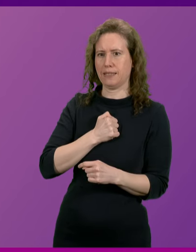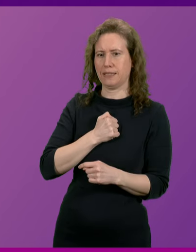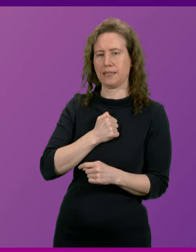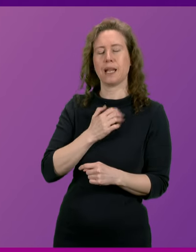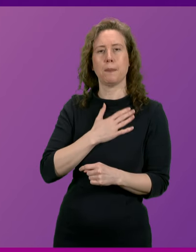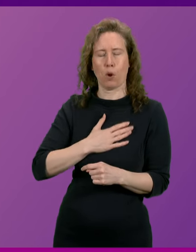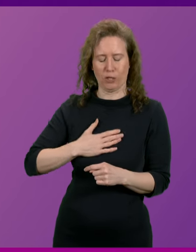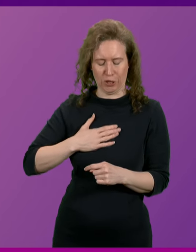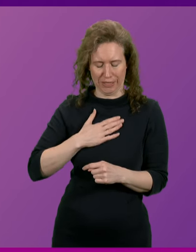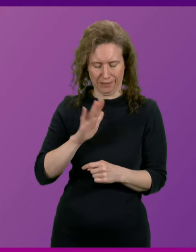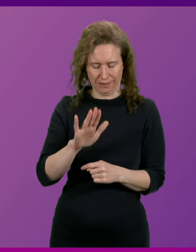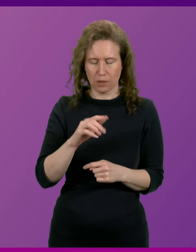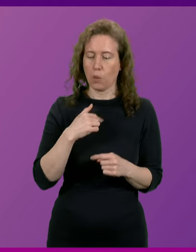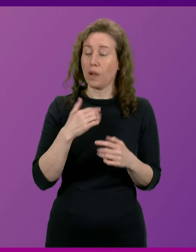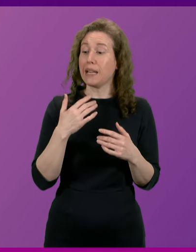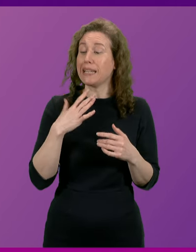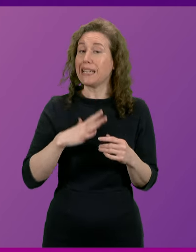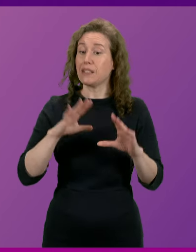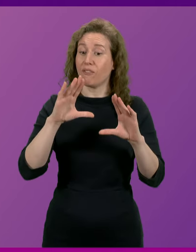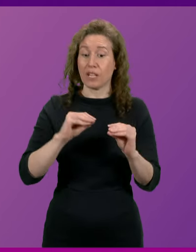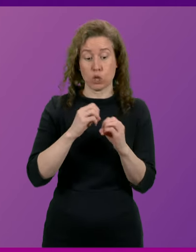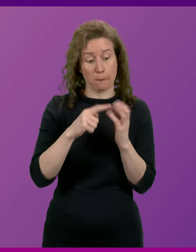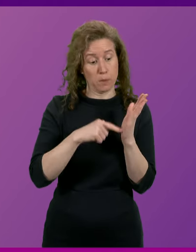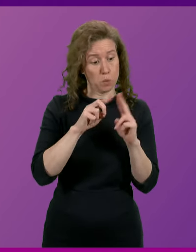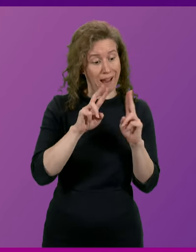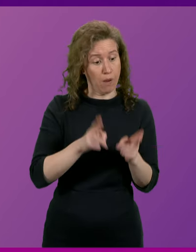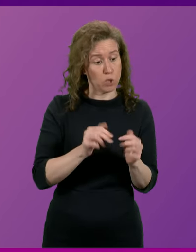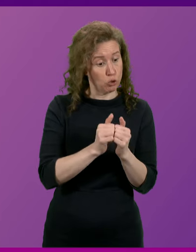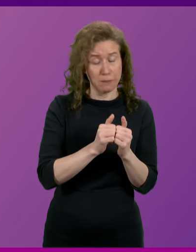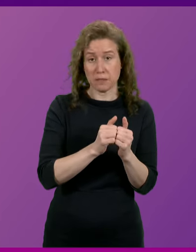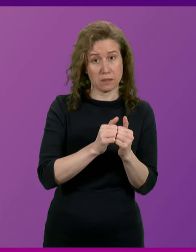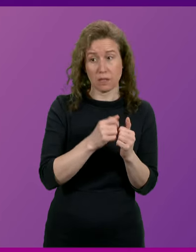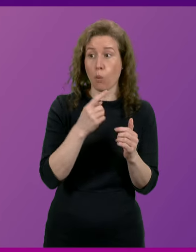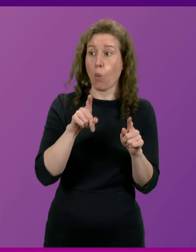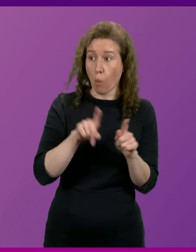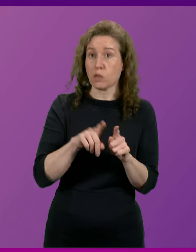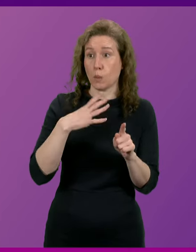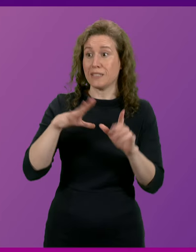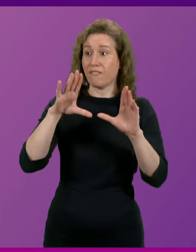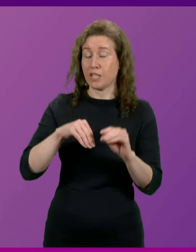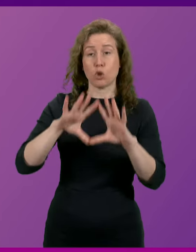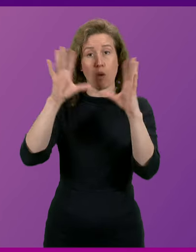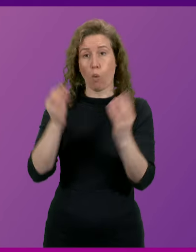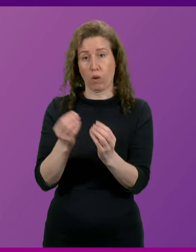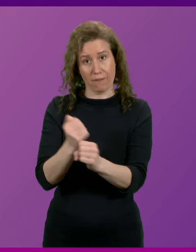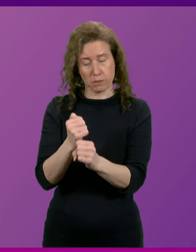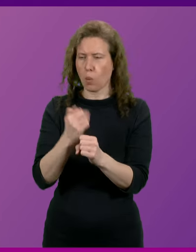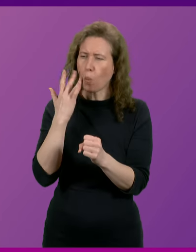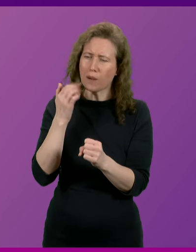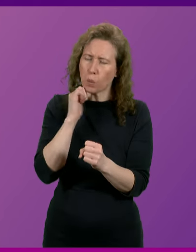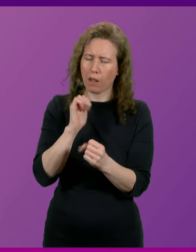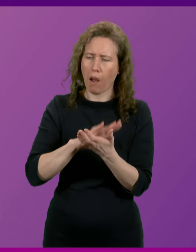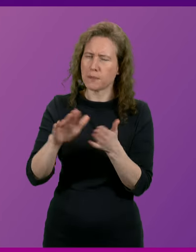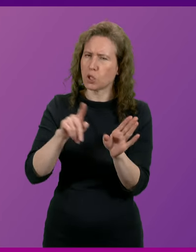We don't just need an end to the Bute House Agreement, we need an end to this entire government. When will Humza Youssef